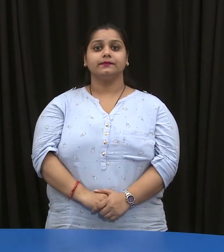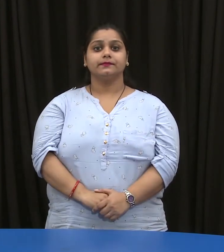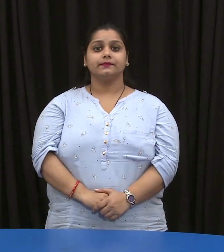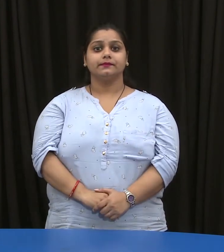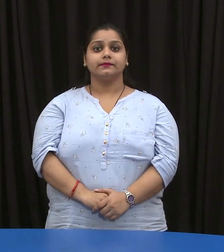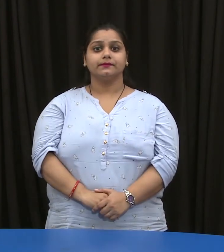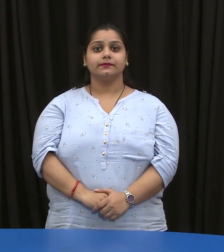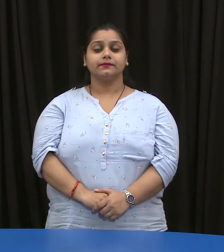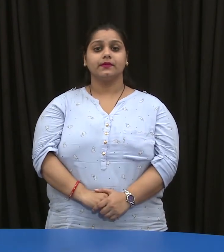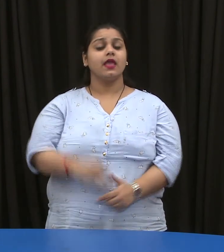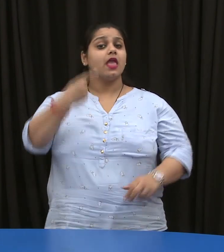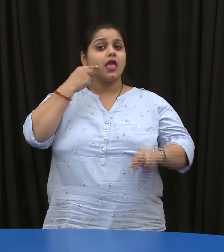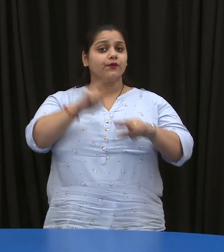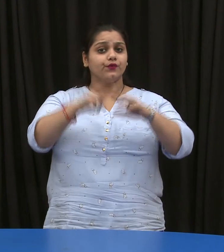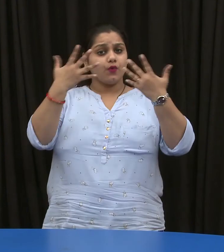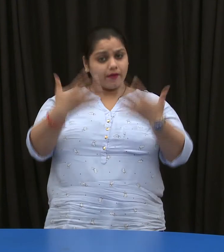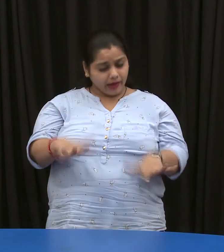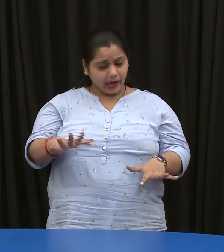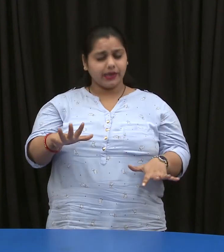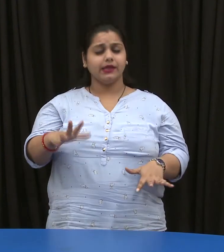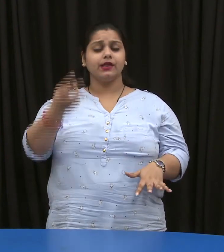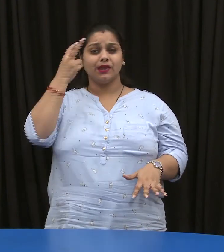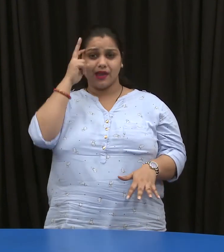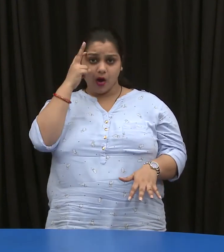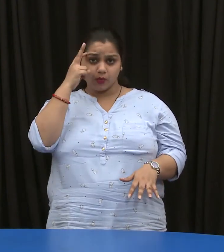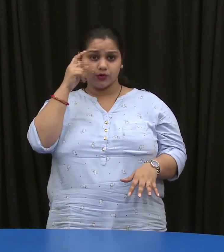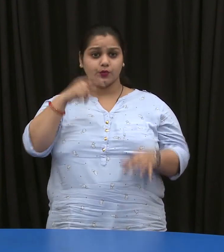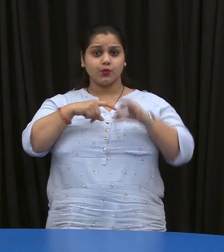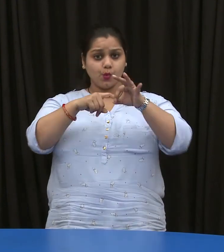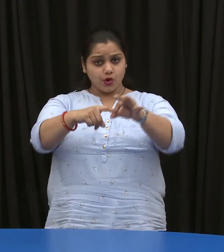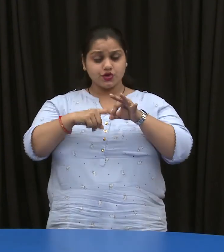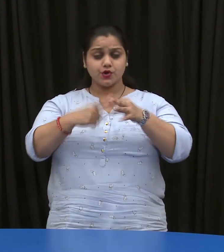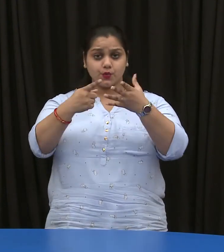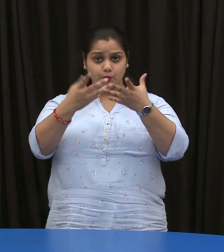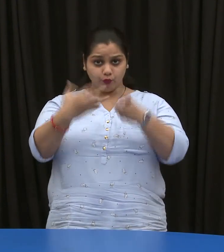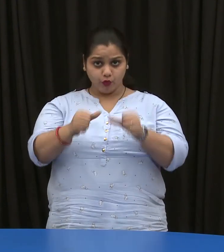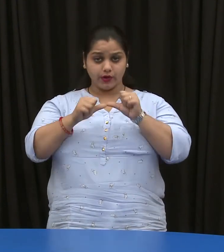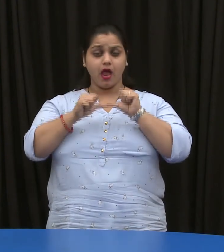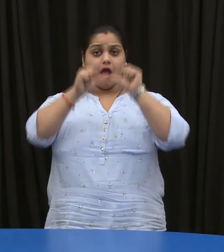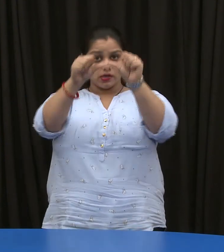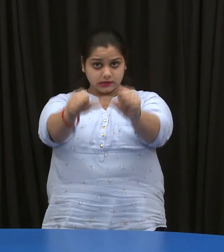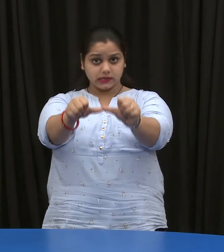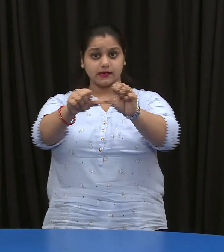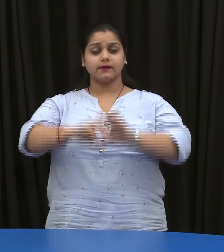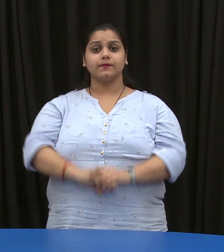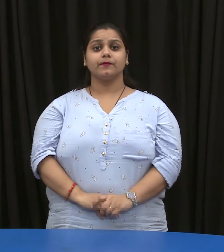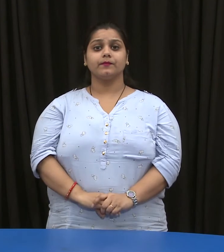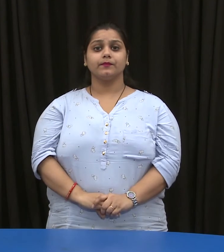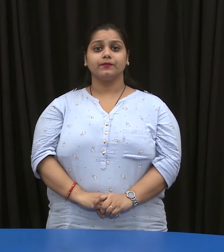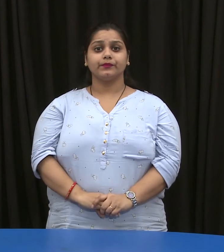If you have any query and you want an answer, then you can